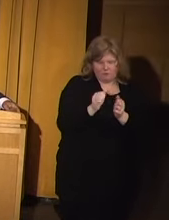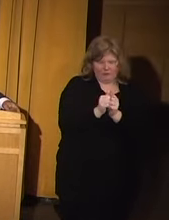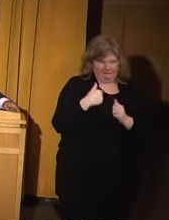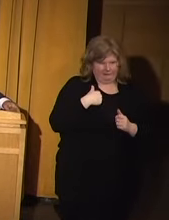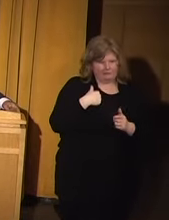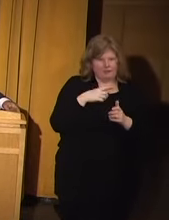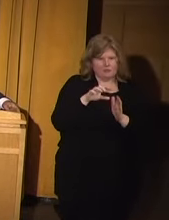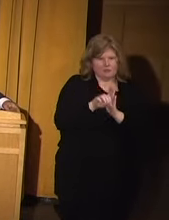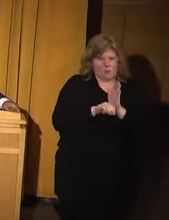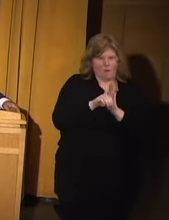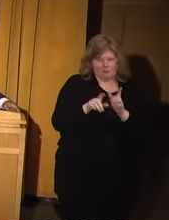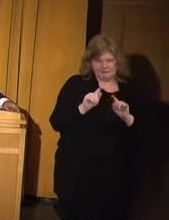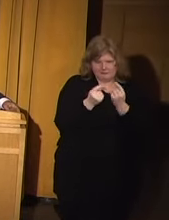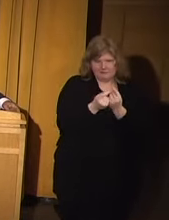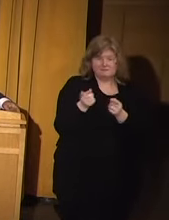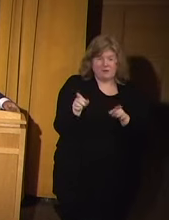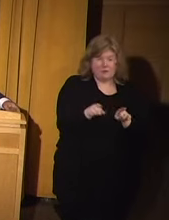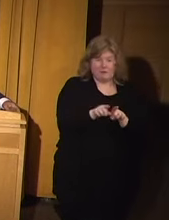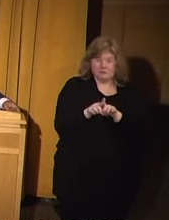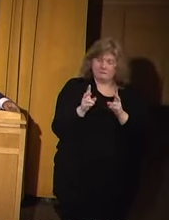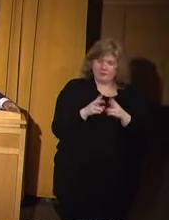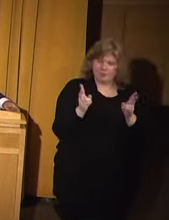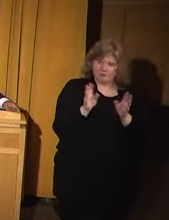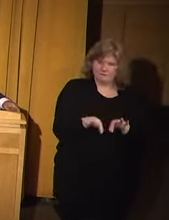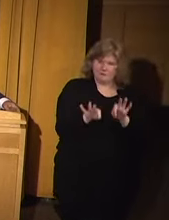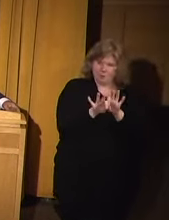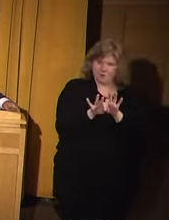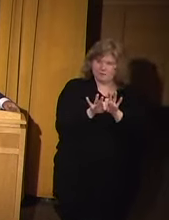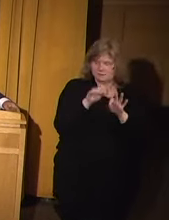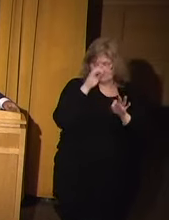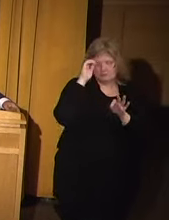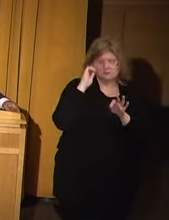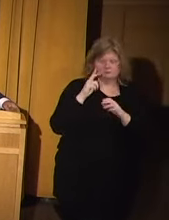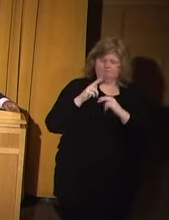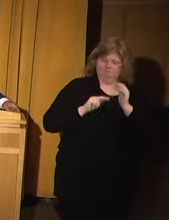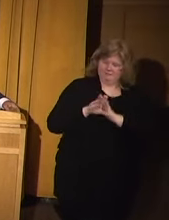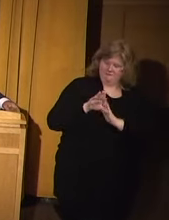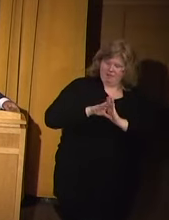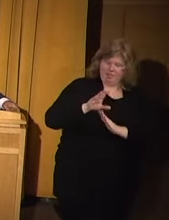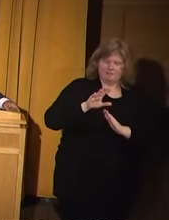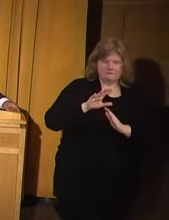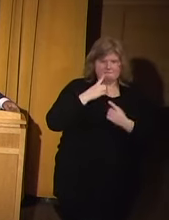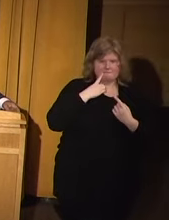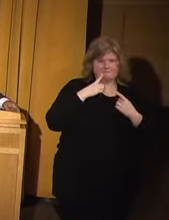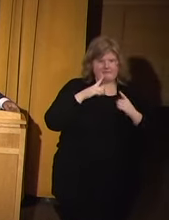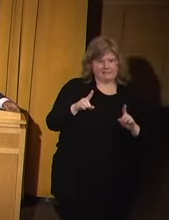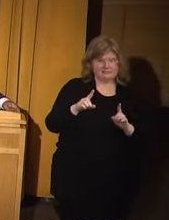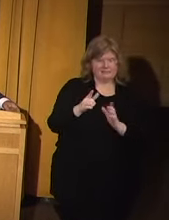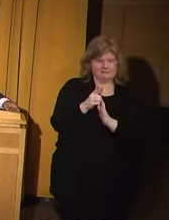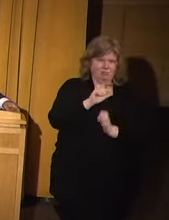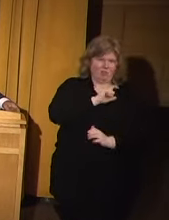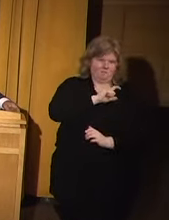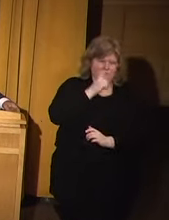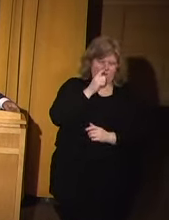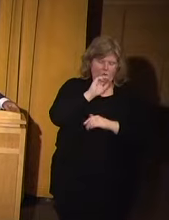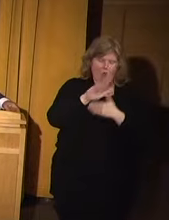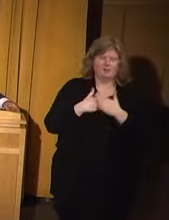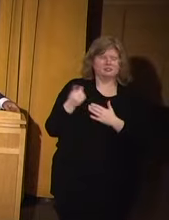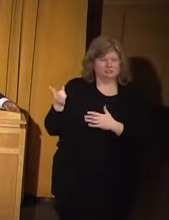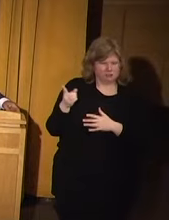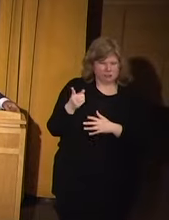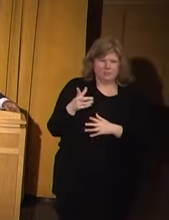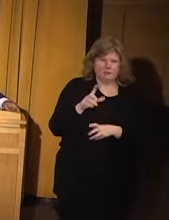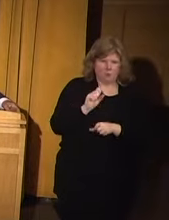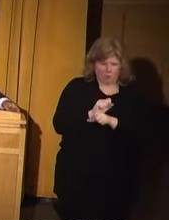team, and has also been instrumental in our building of effective law enforcement for all. She led the effort on our Montgomery County